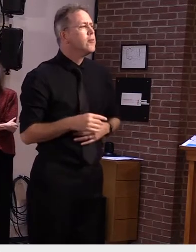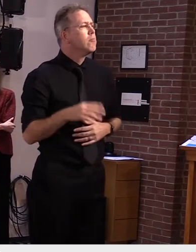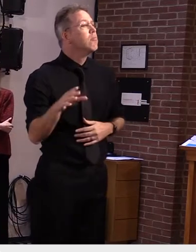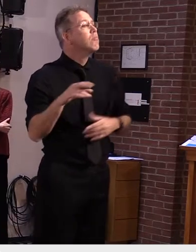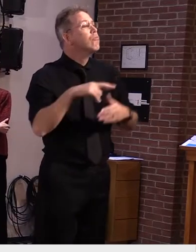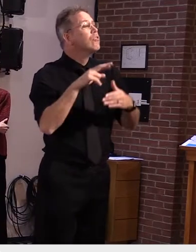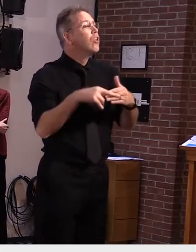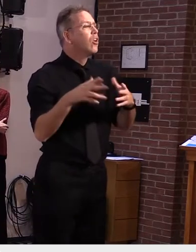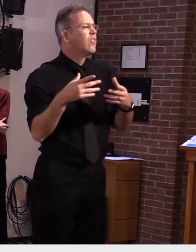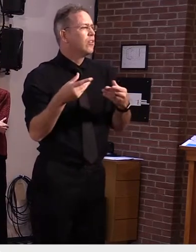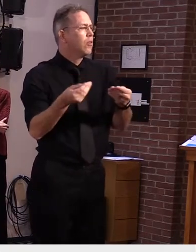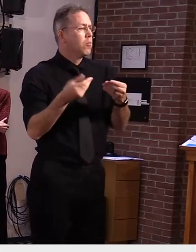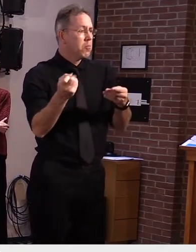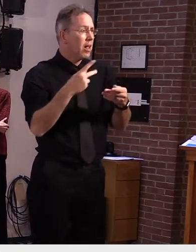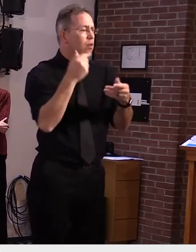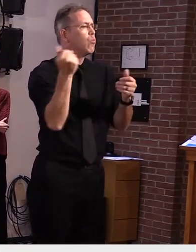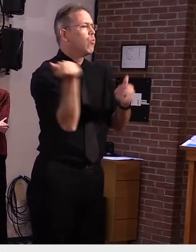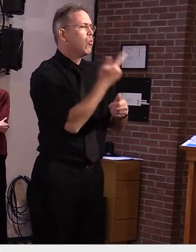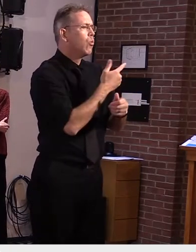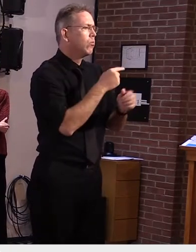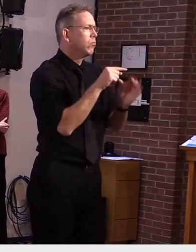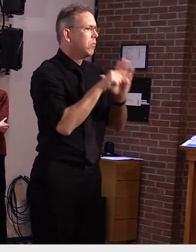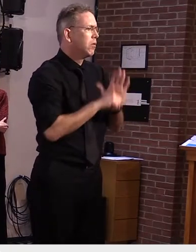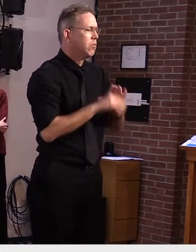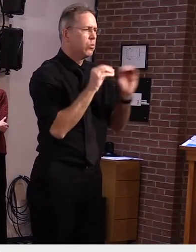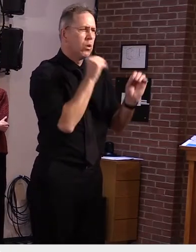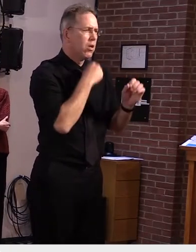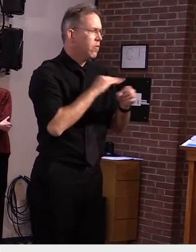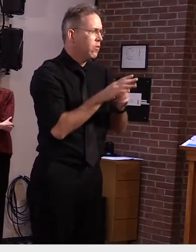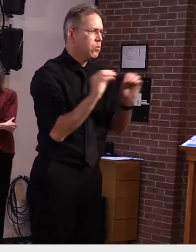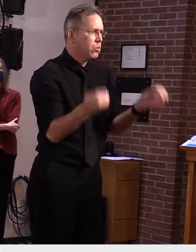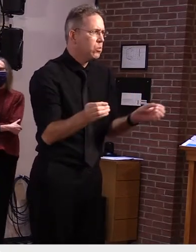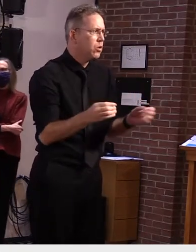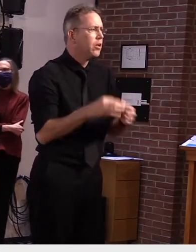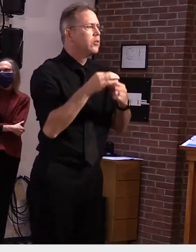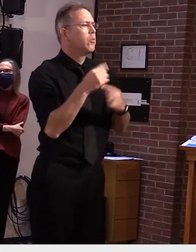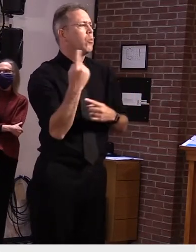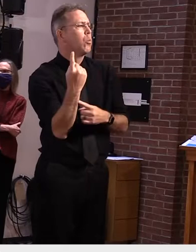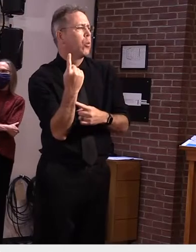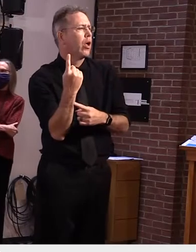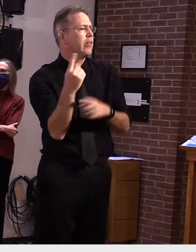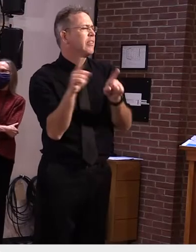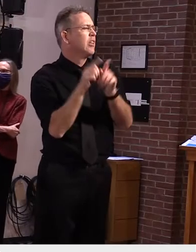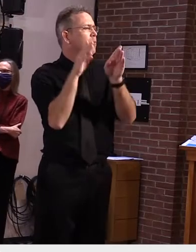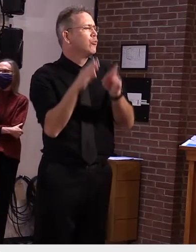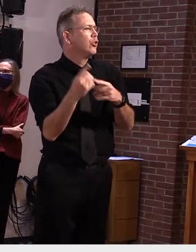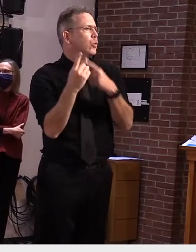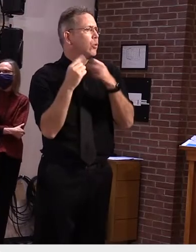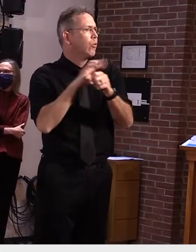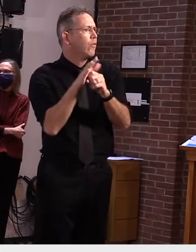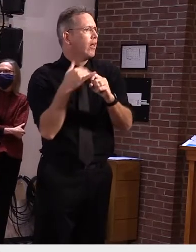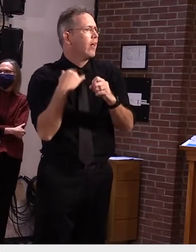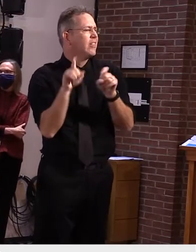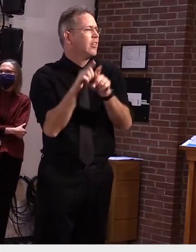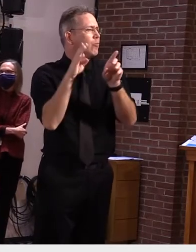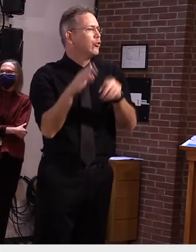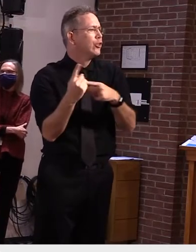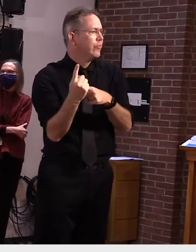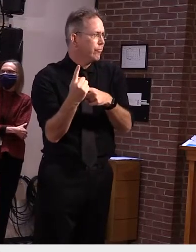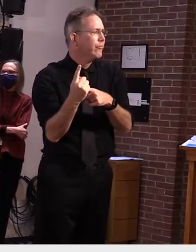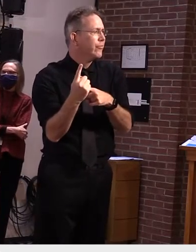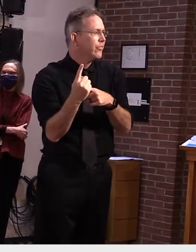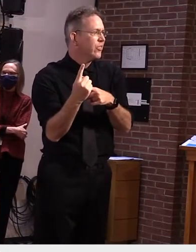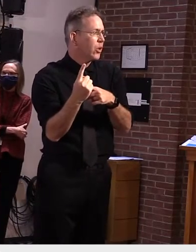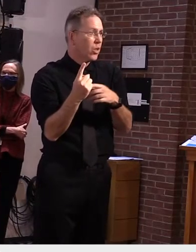except for the index case and so besides the second round that's scheduled for this weekend any other steps at this point or is it uh